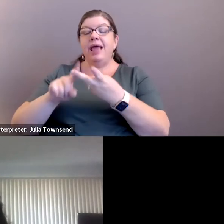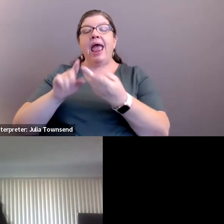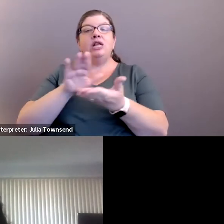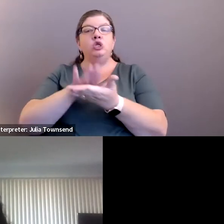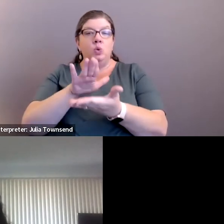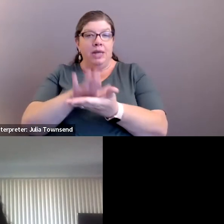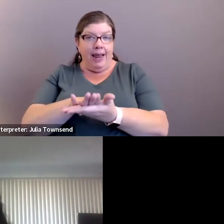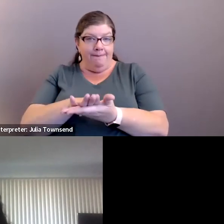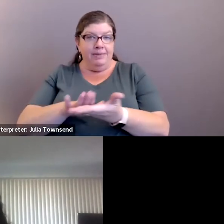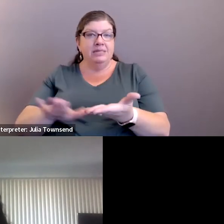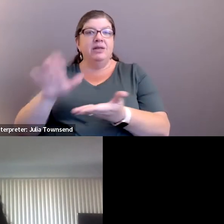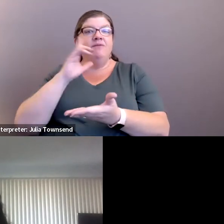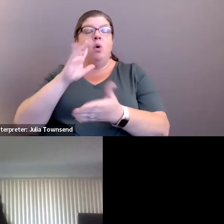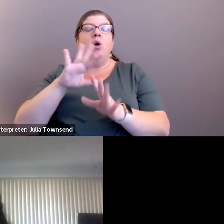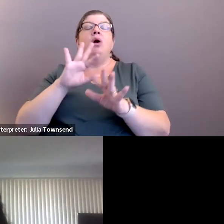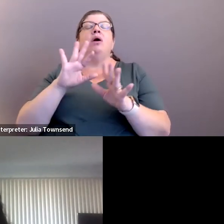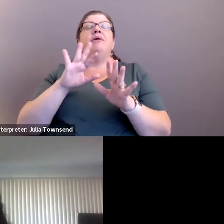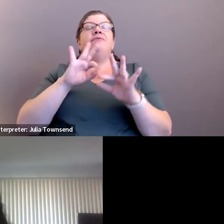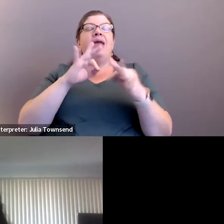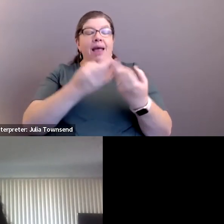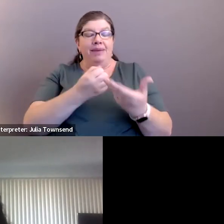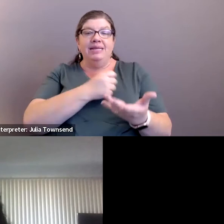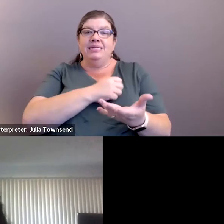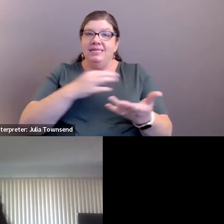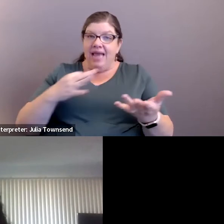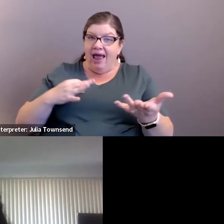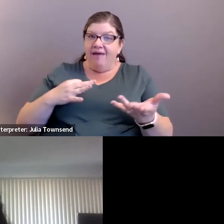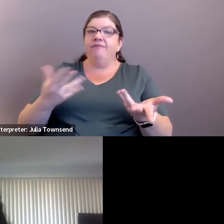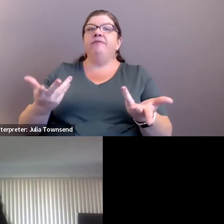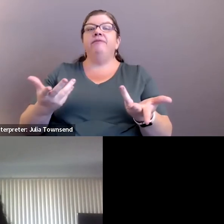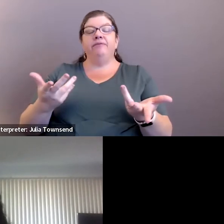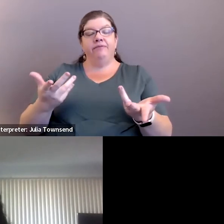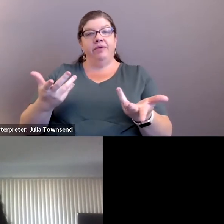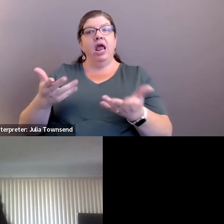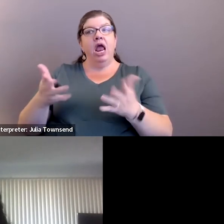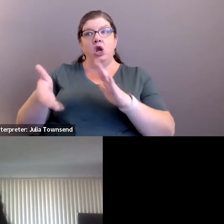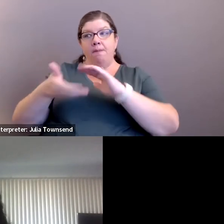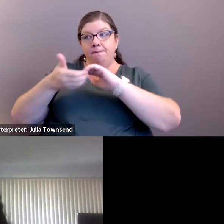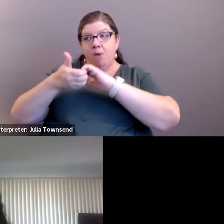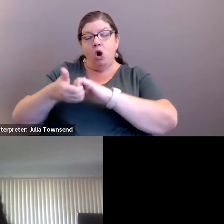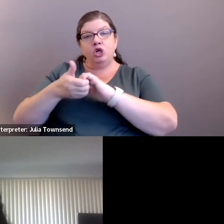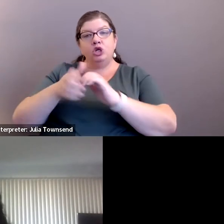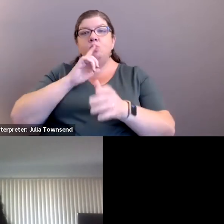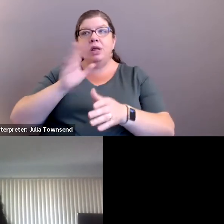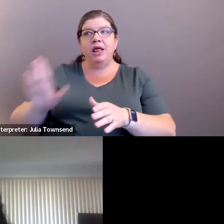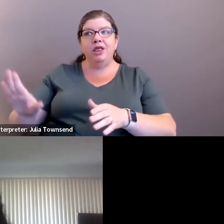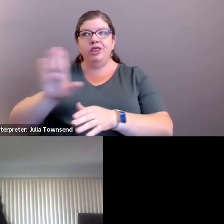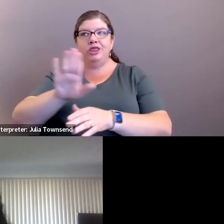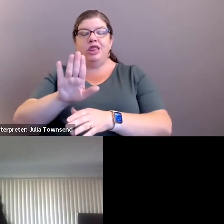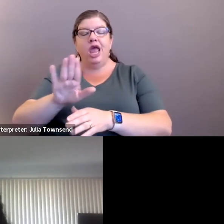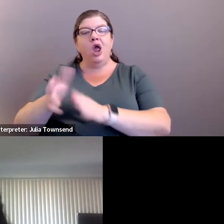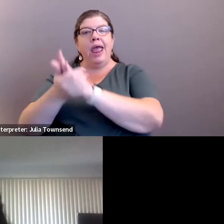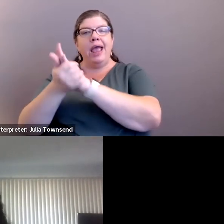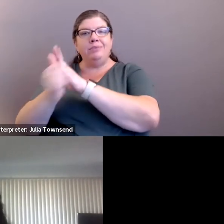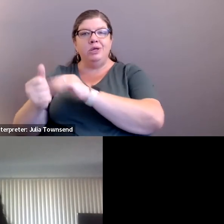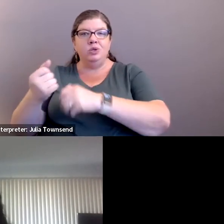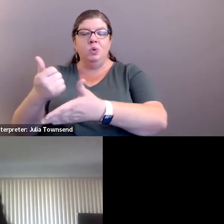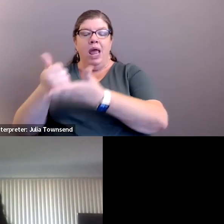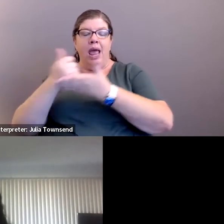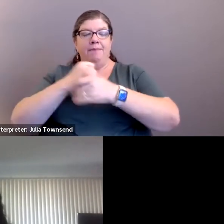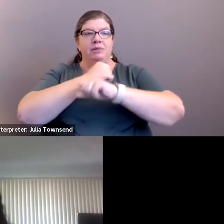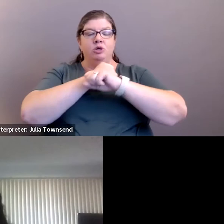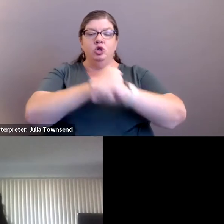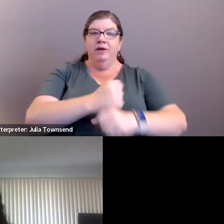school campuses for our staff and families and students. That our partnership really is their expertise helping us preserve life